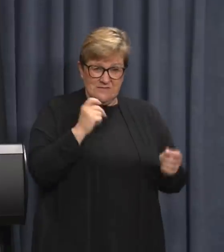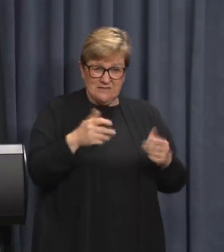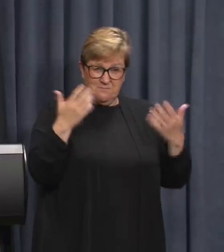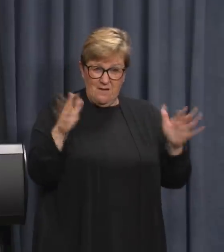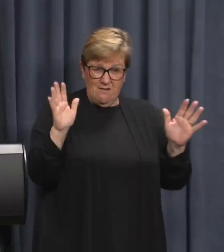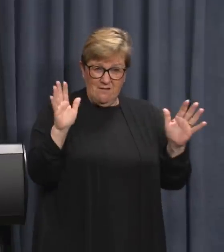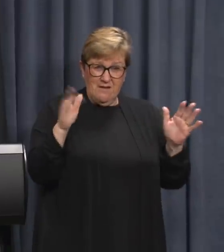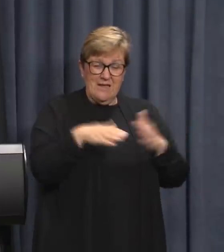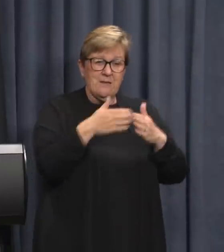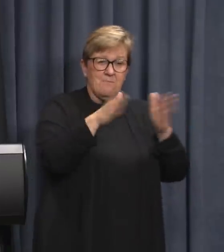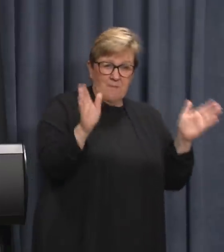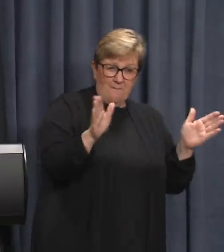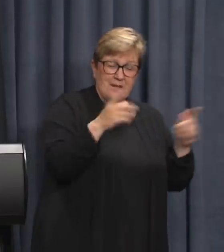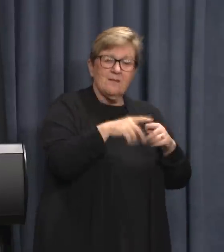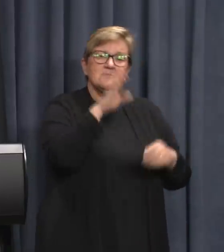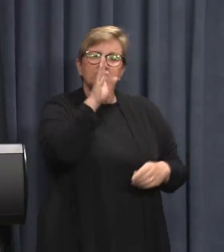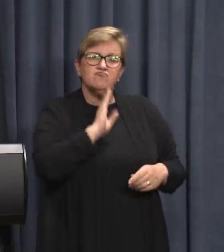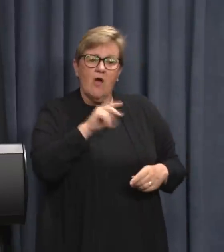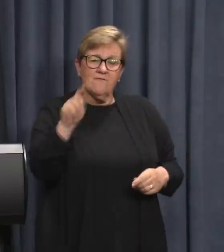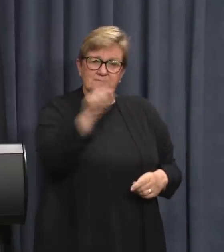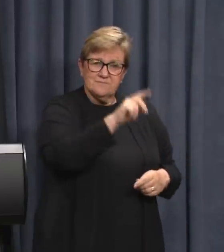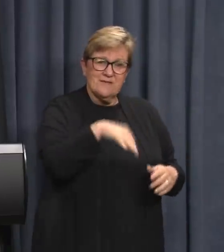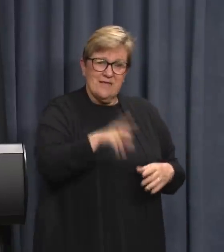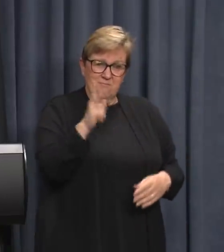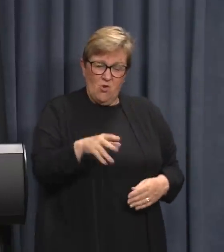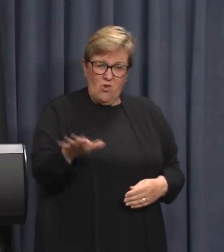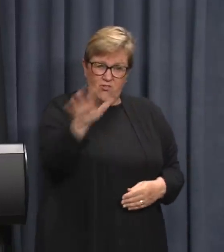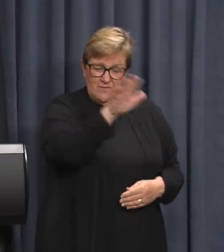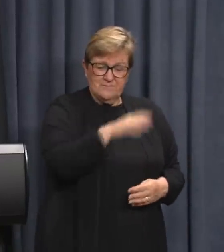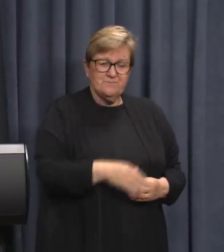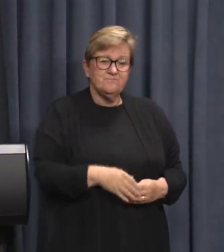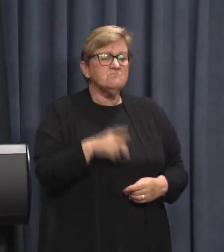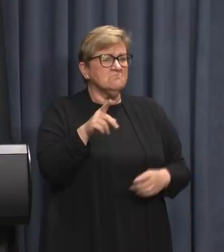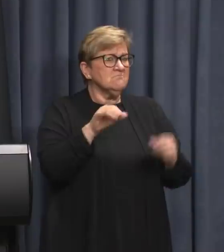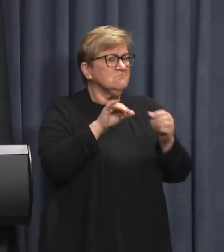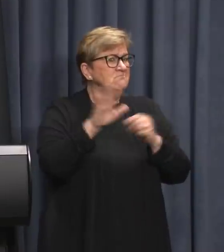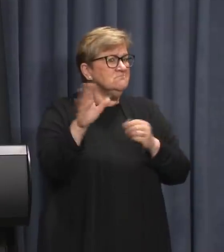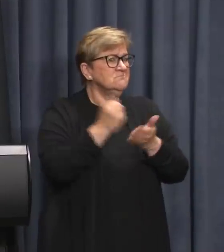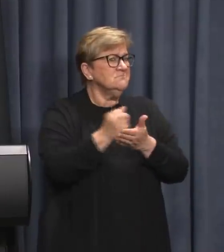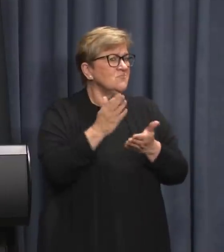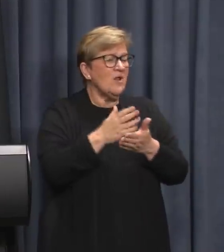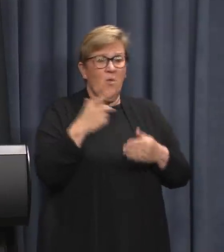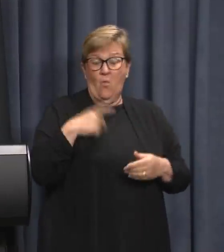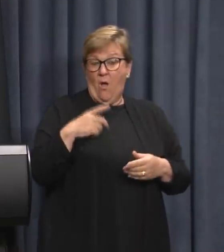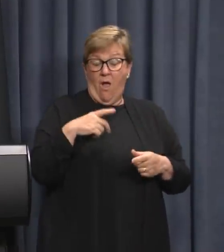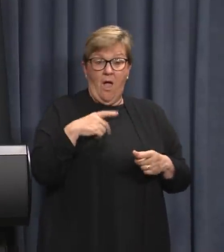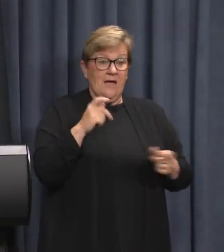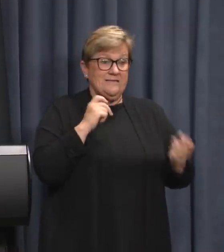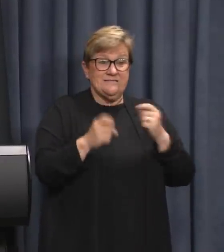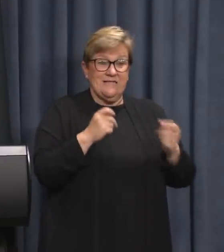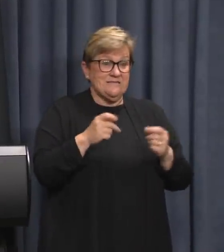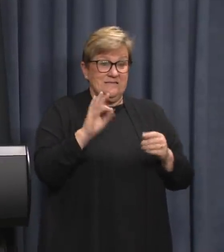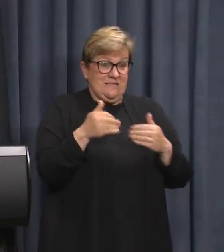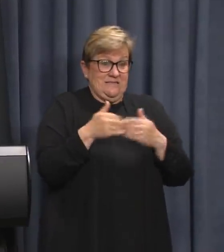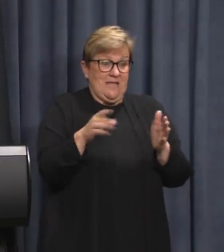taken through public and private clinics across Perth. This is an incredible number especially given testing didn't ramp